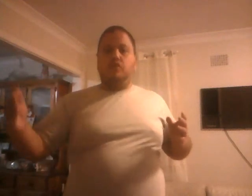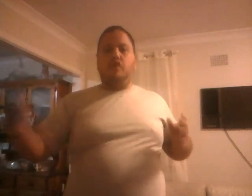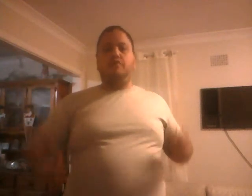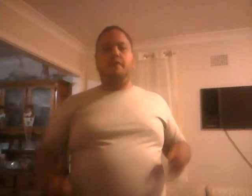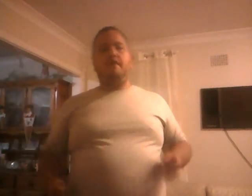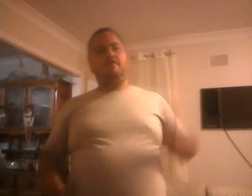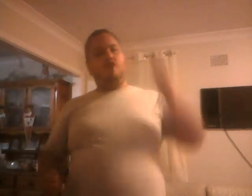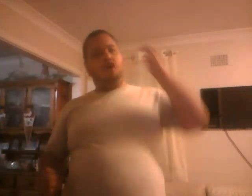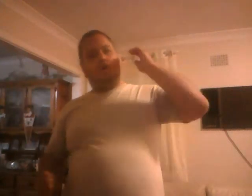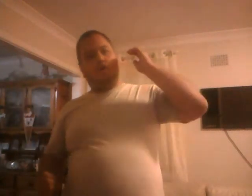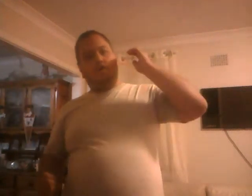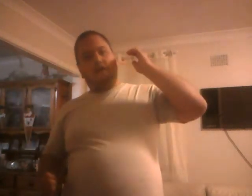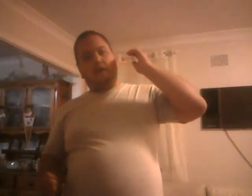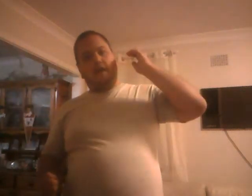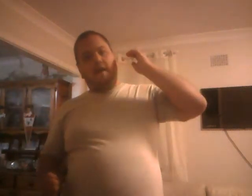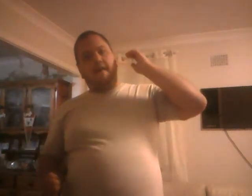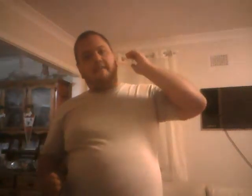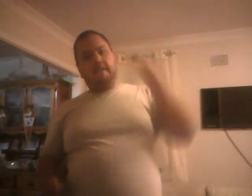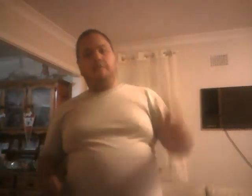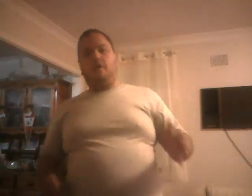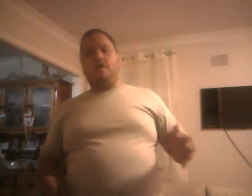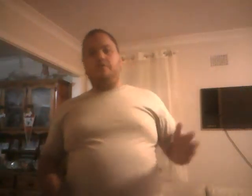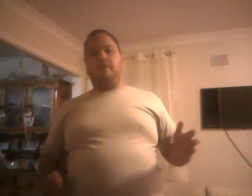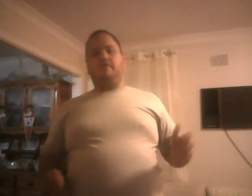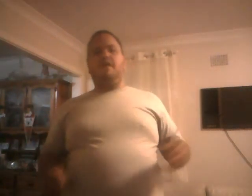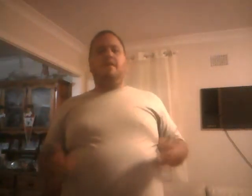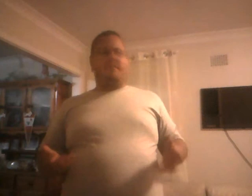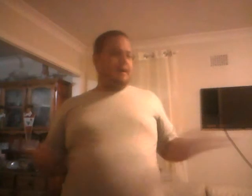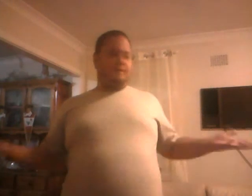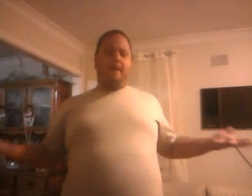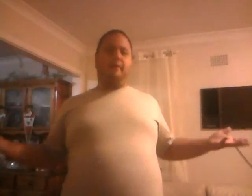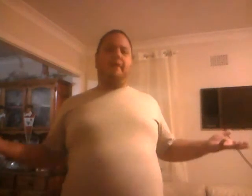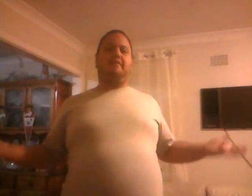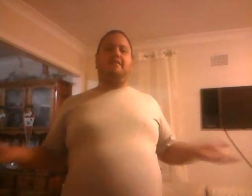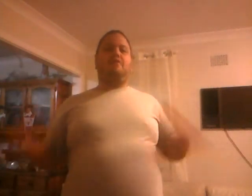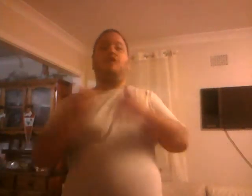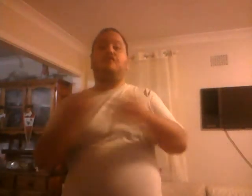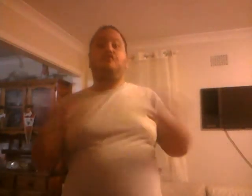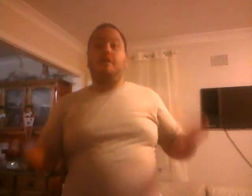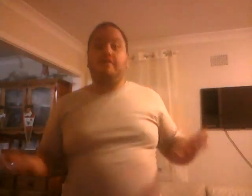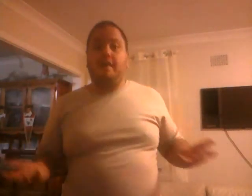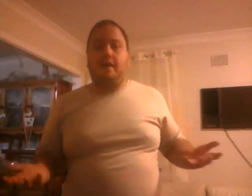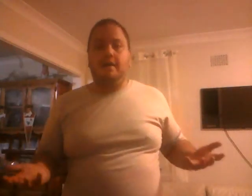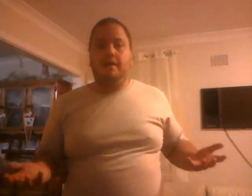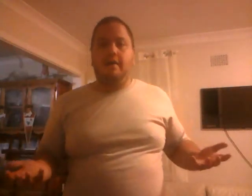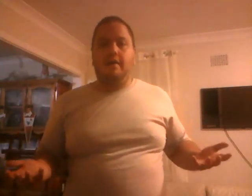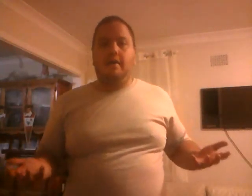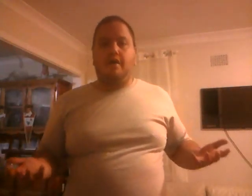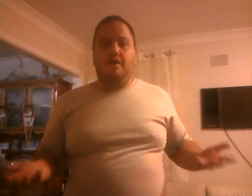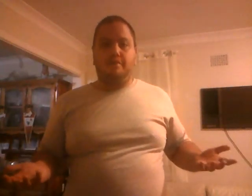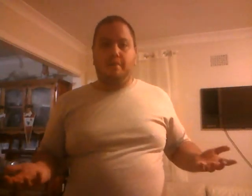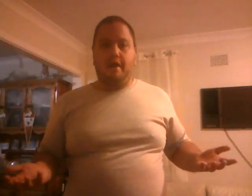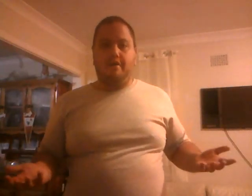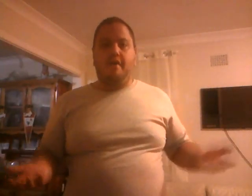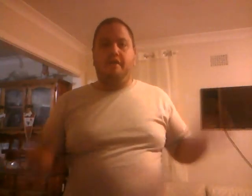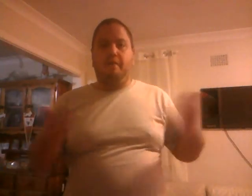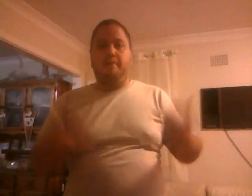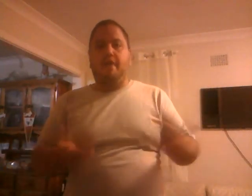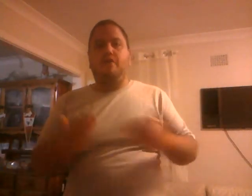cosplayers or the female cosplayers, how about the cross-dressing cosplayers for men